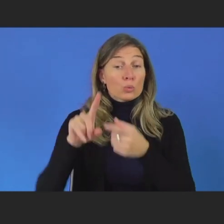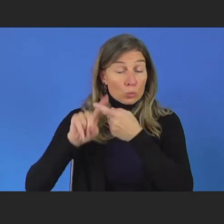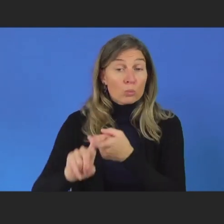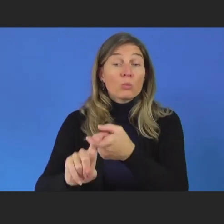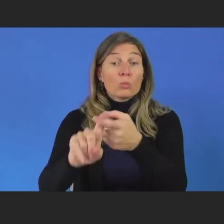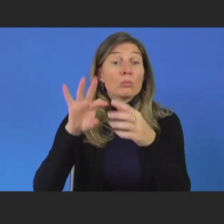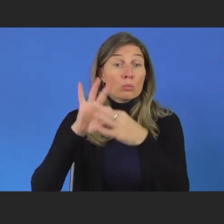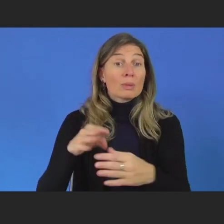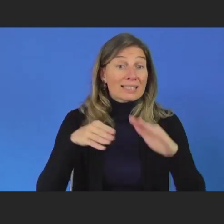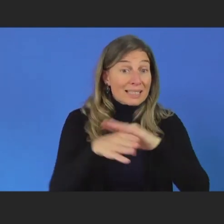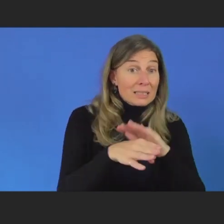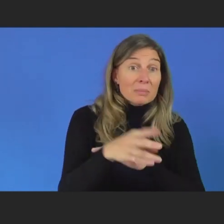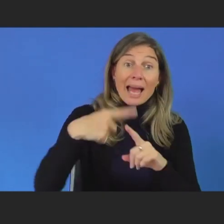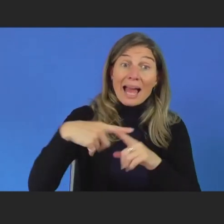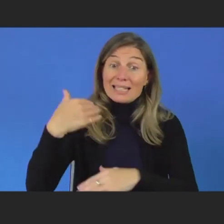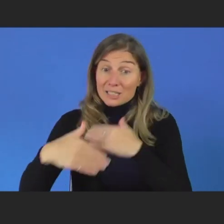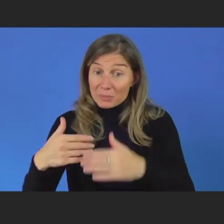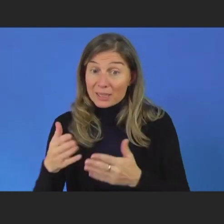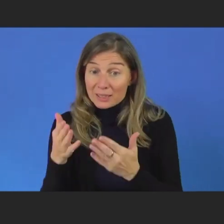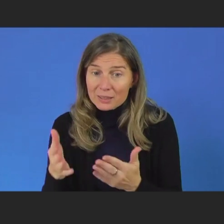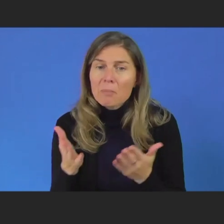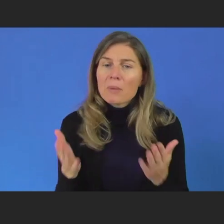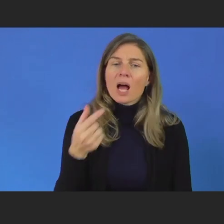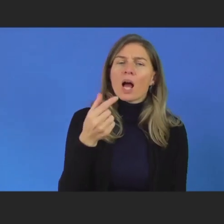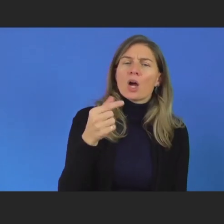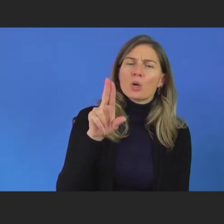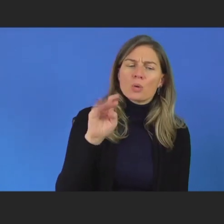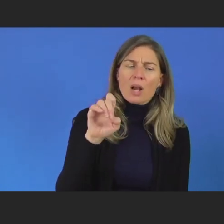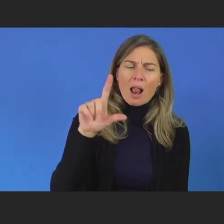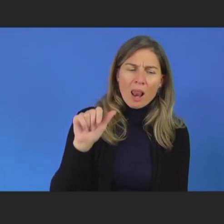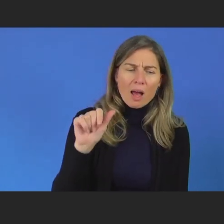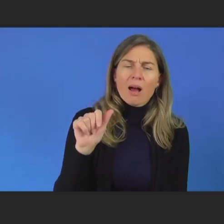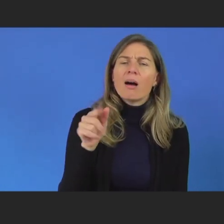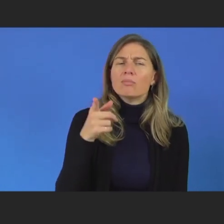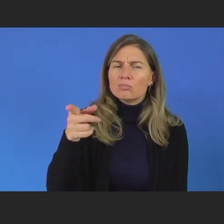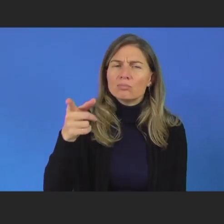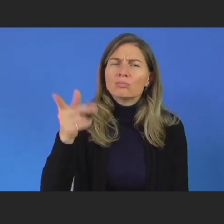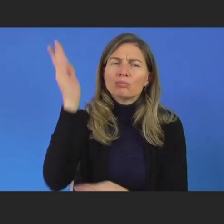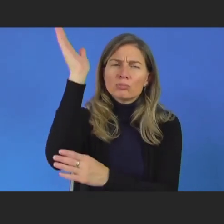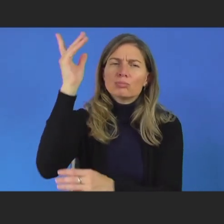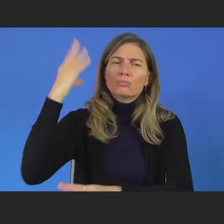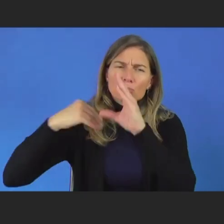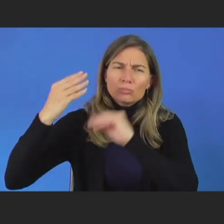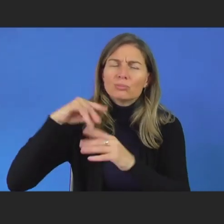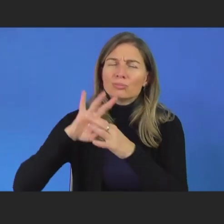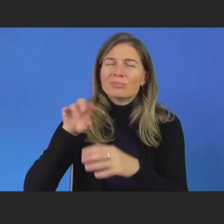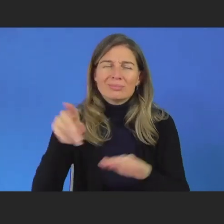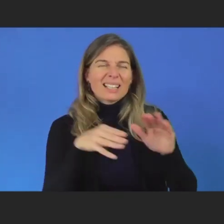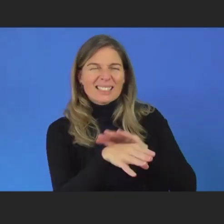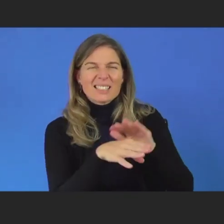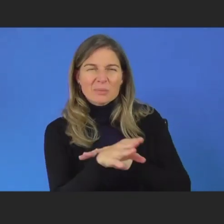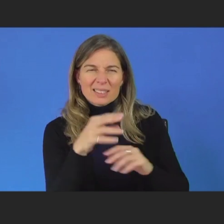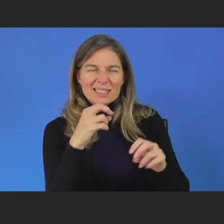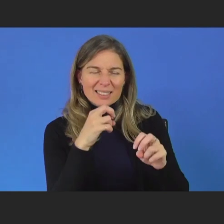But so Gernilla is going to be talking about her experiences, both on the MAG and on accessibility issues. We have Mohamed